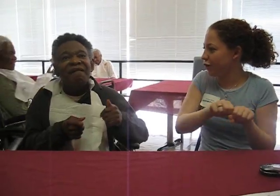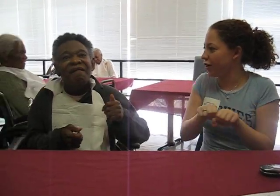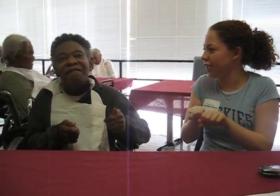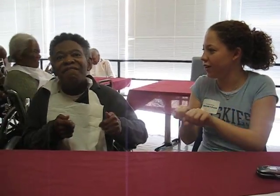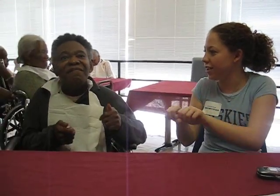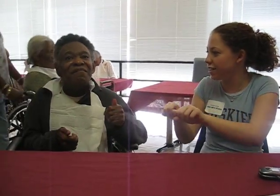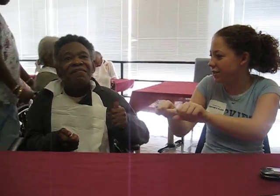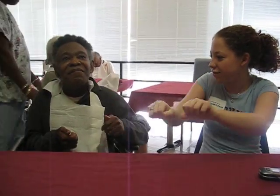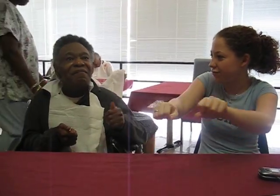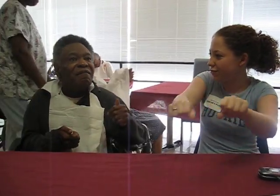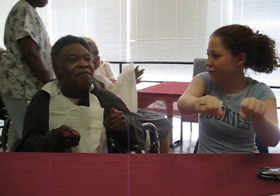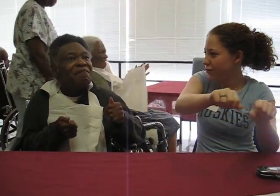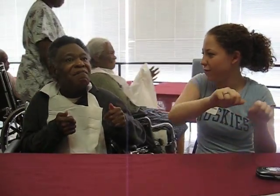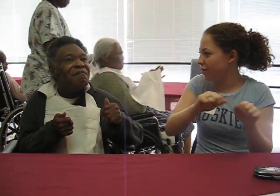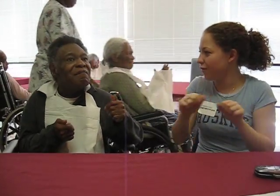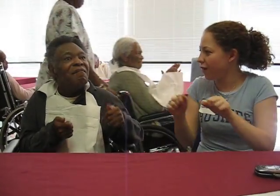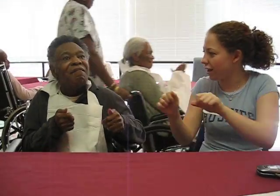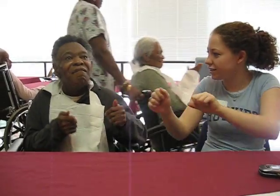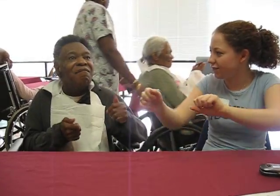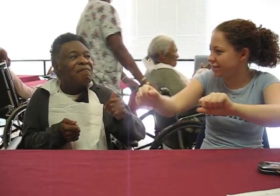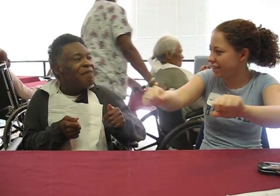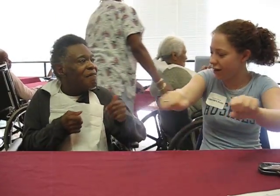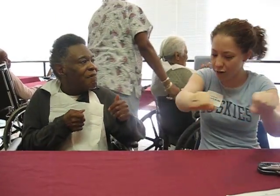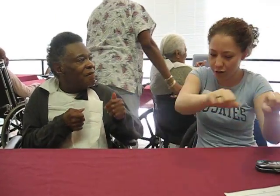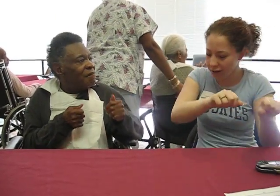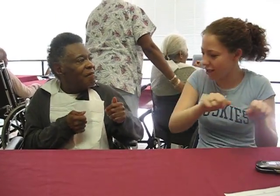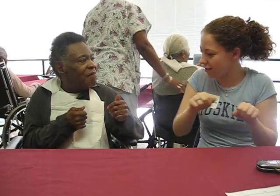Can you go like this? Watch, watch, Larry. Go like this.